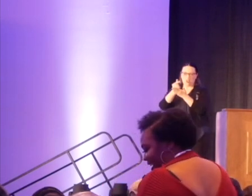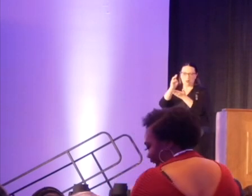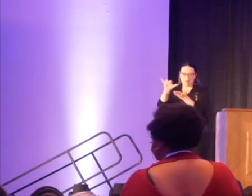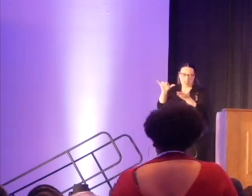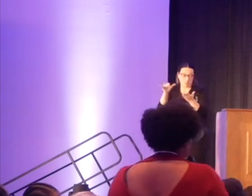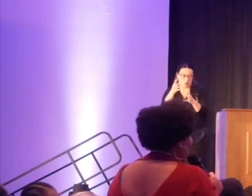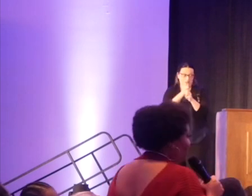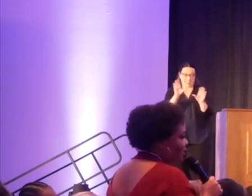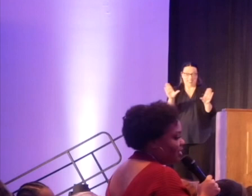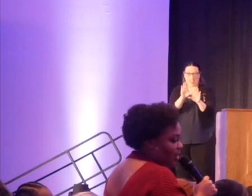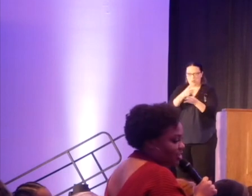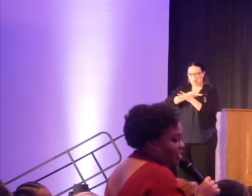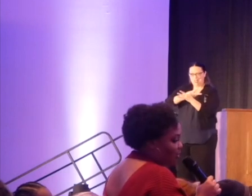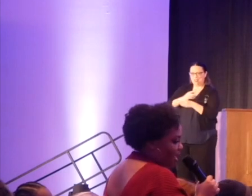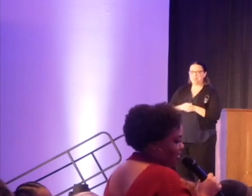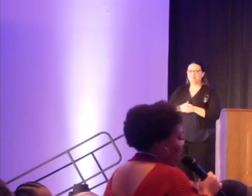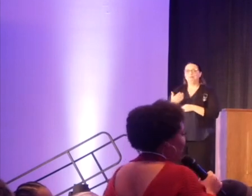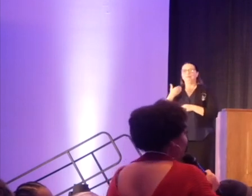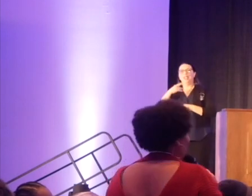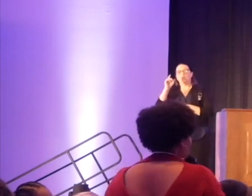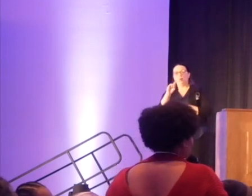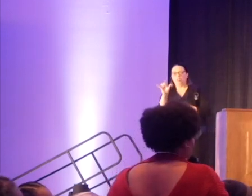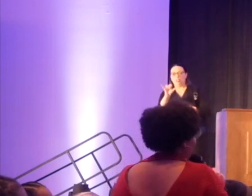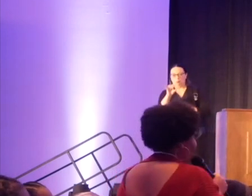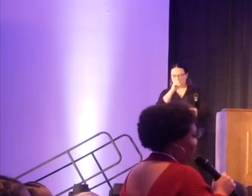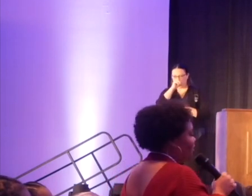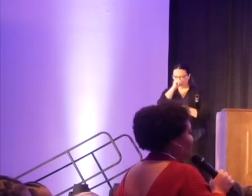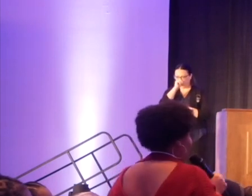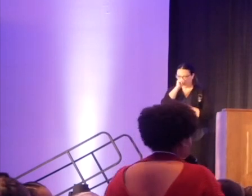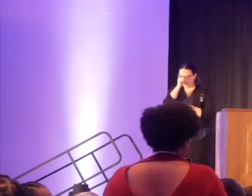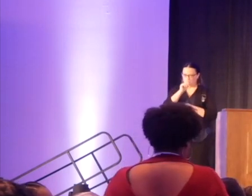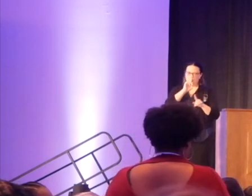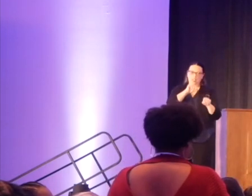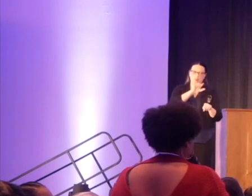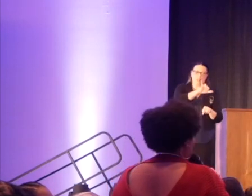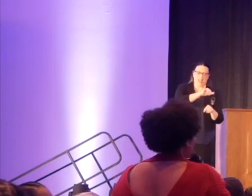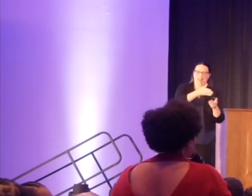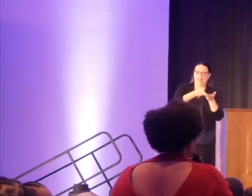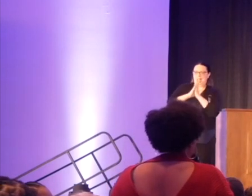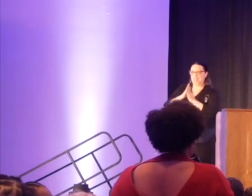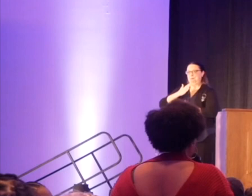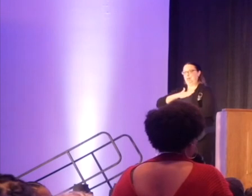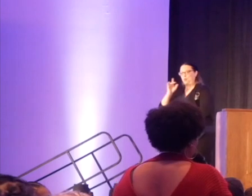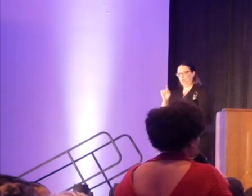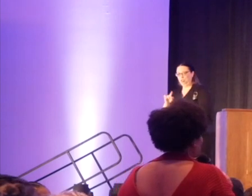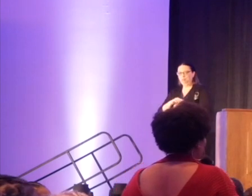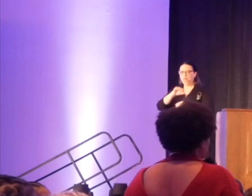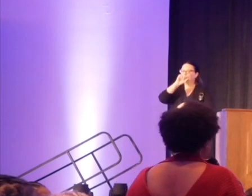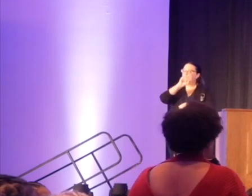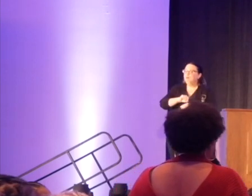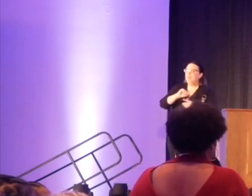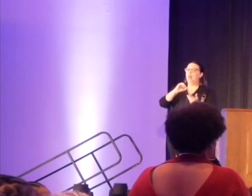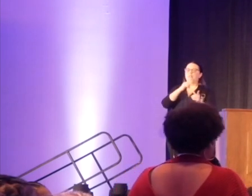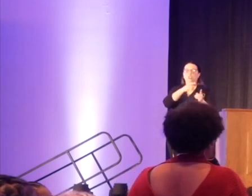I had a question similar to the question that you asked, so I'll just preface, answer that question, and then ask my question. I love how you